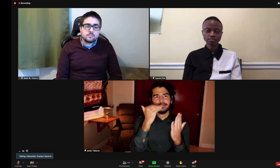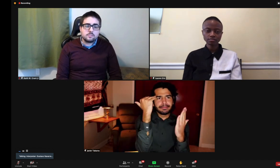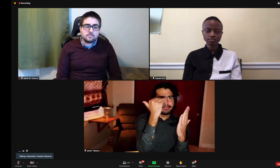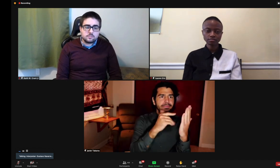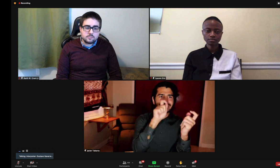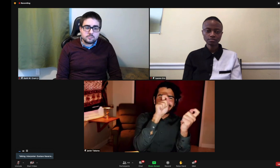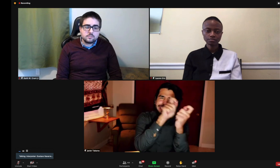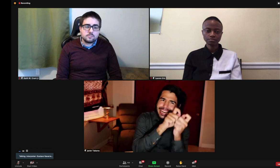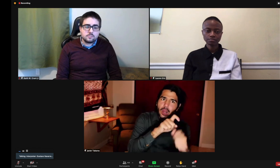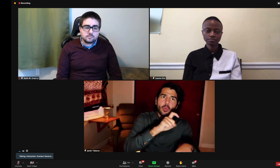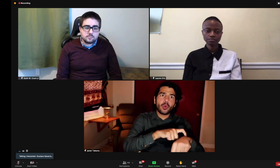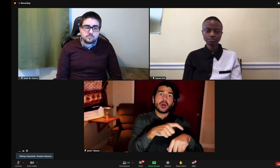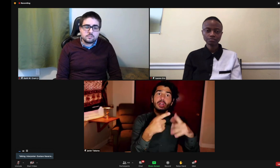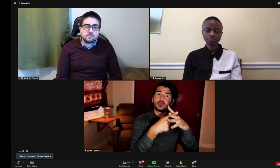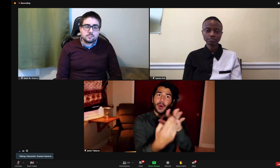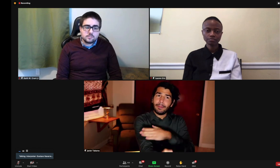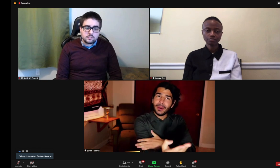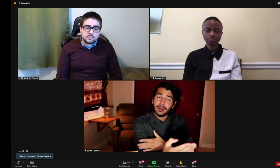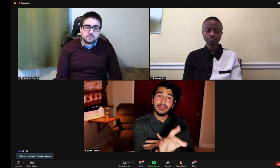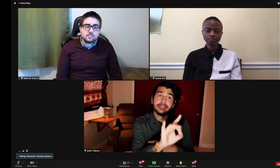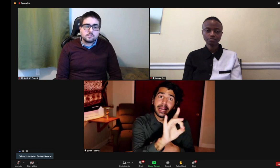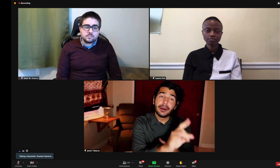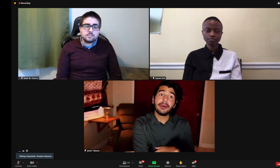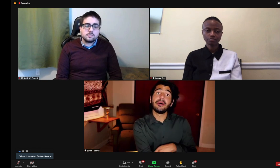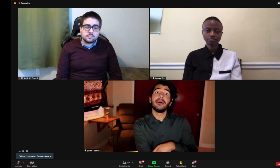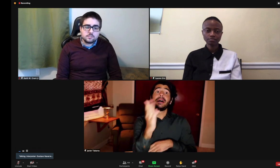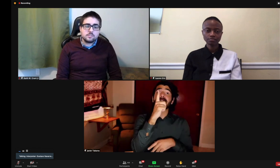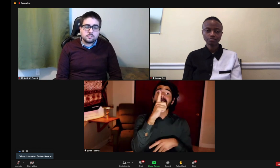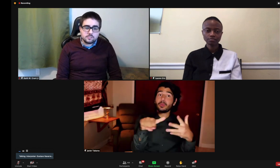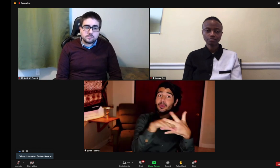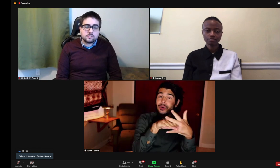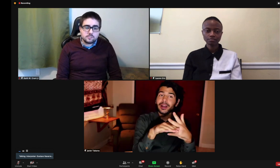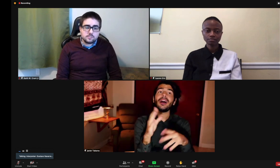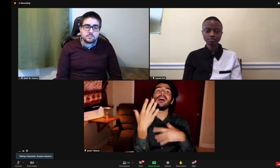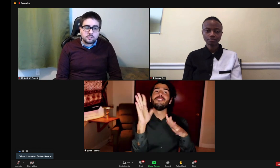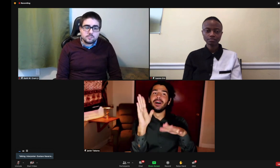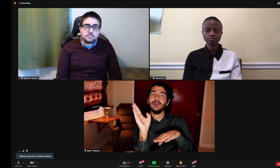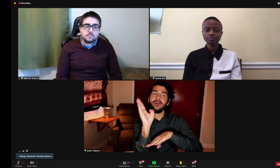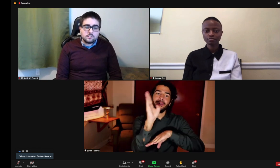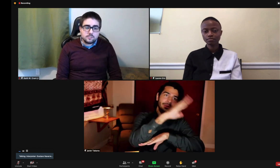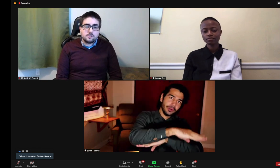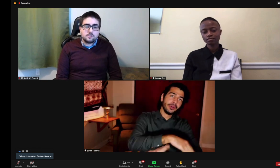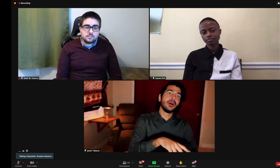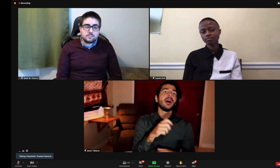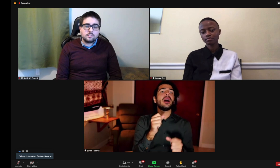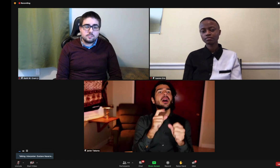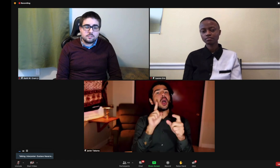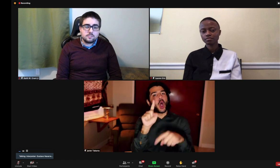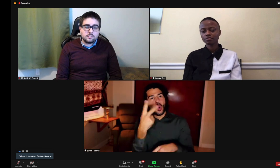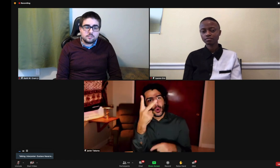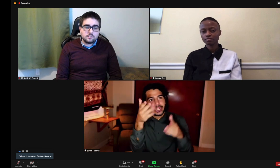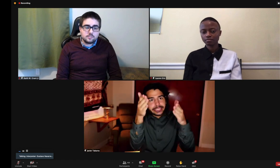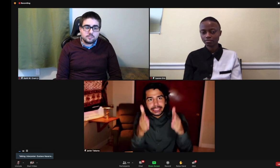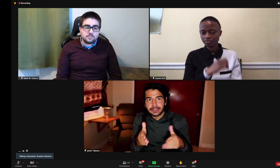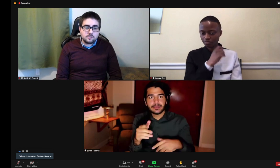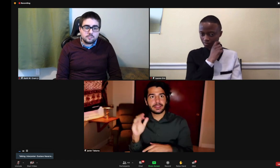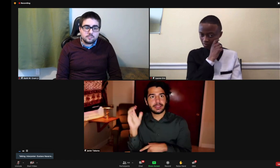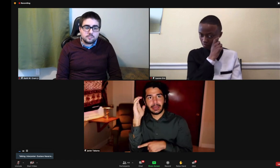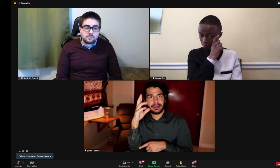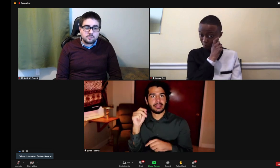team at Gallaudet University, to be able to schedule exact times during the day when we can come in, go to break, have a lunch, come